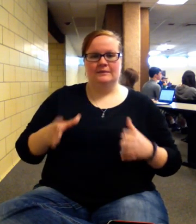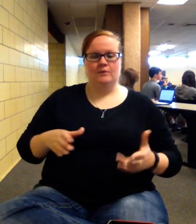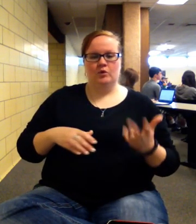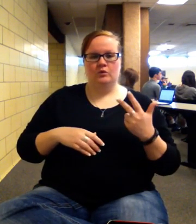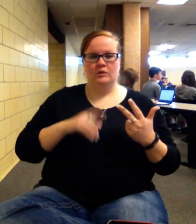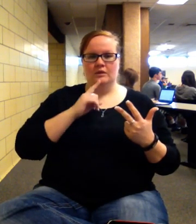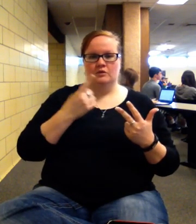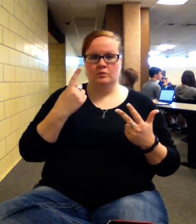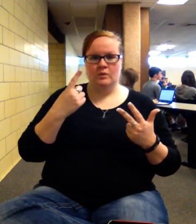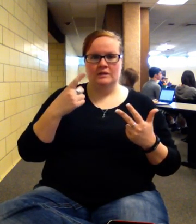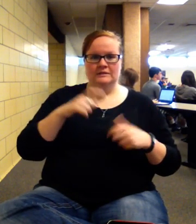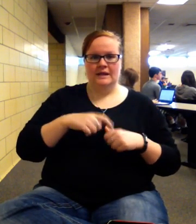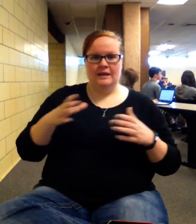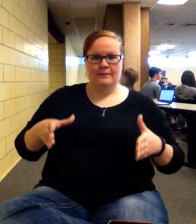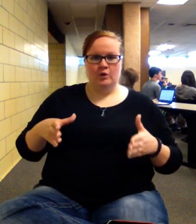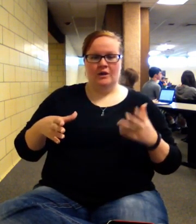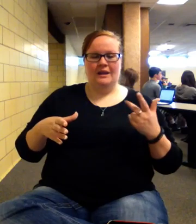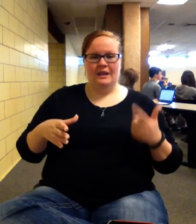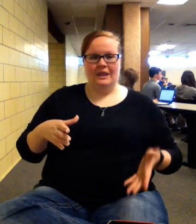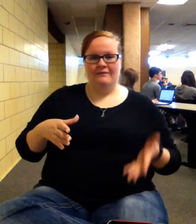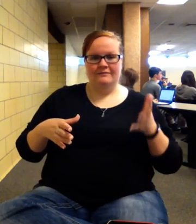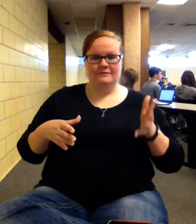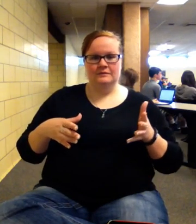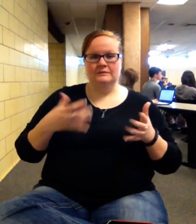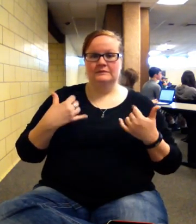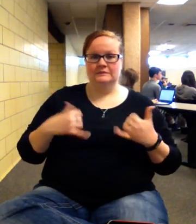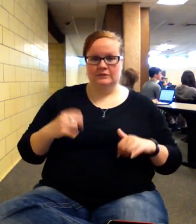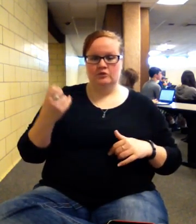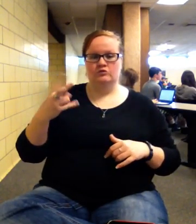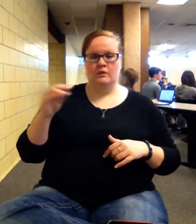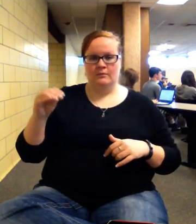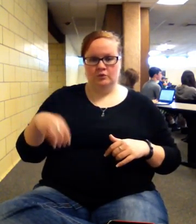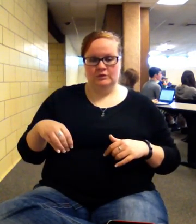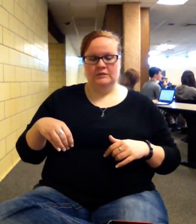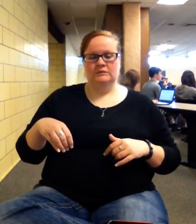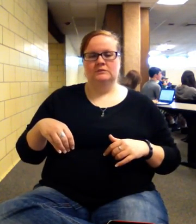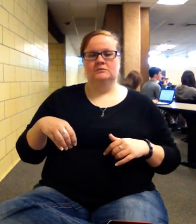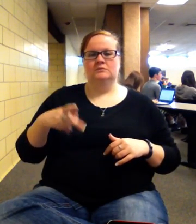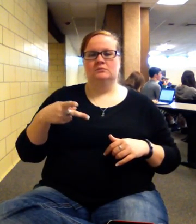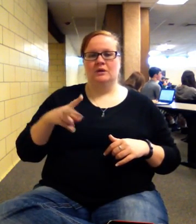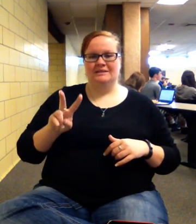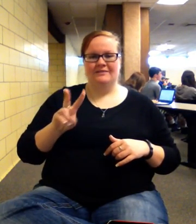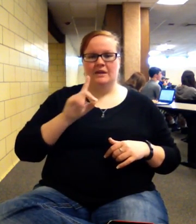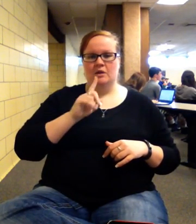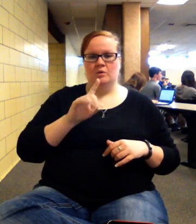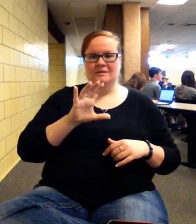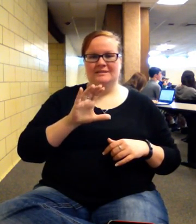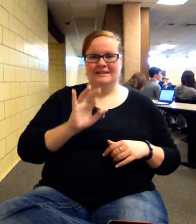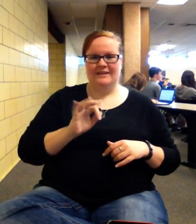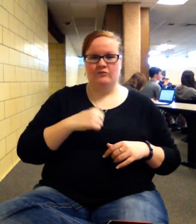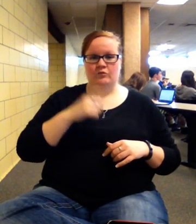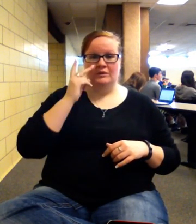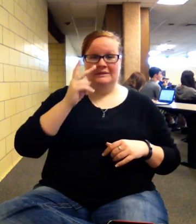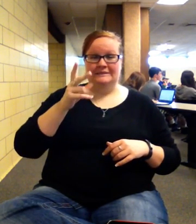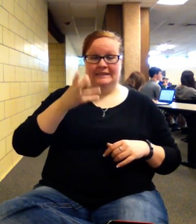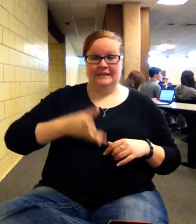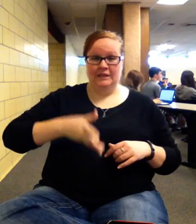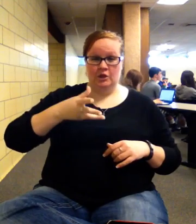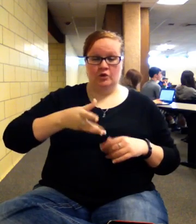one period left. Still my 12%. Present value is the cash flow that I see setting there. No payment. Calculate